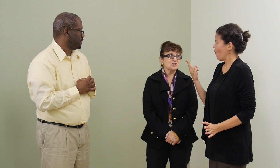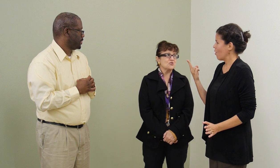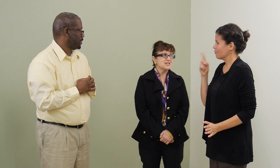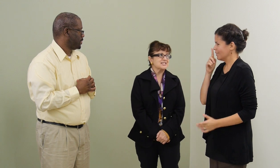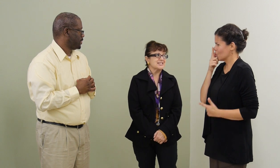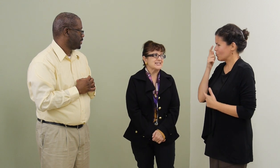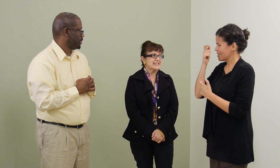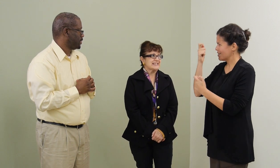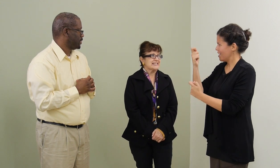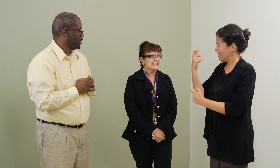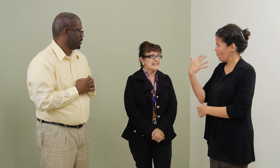interesting.